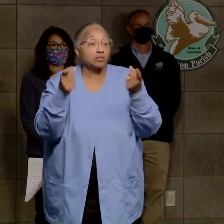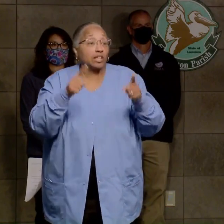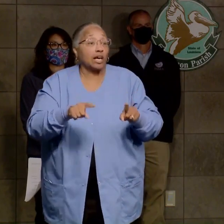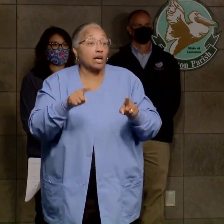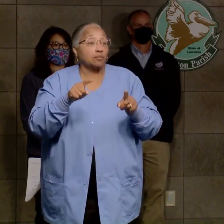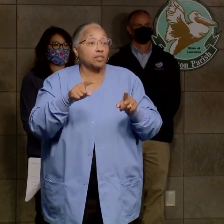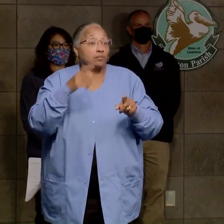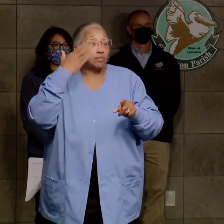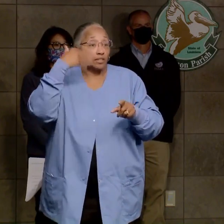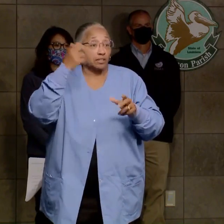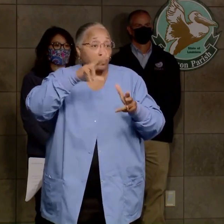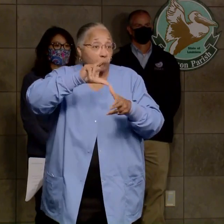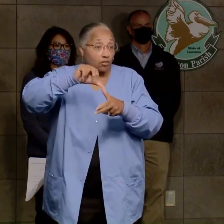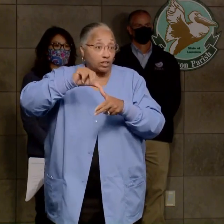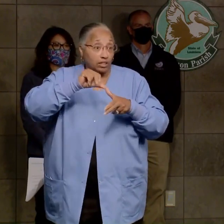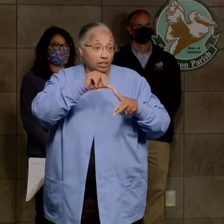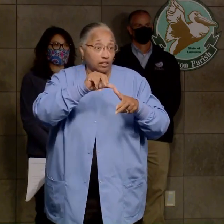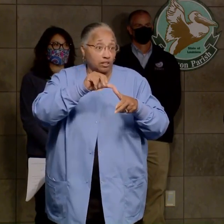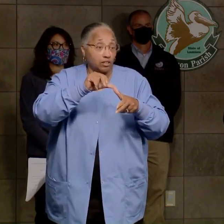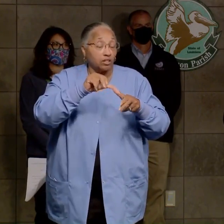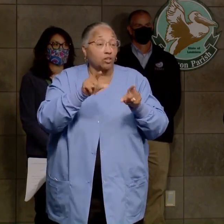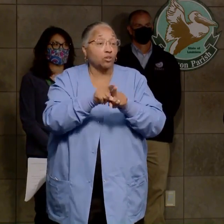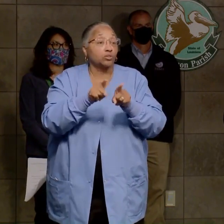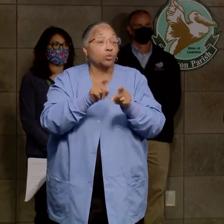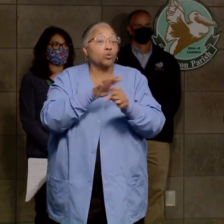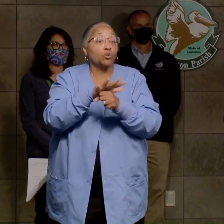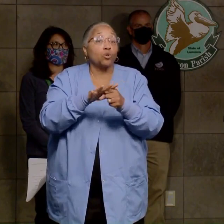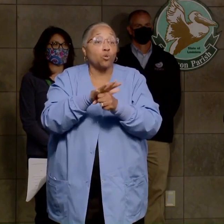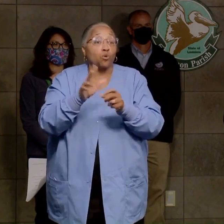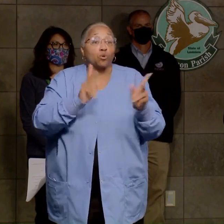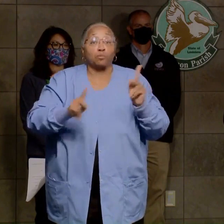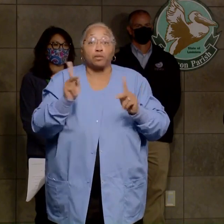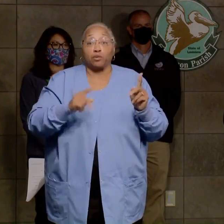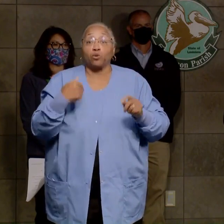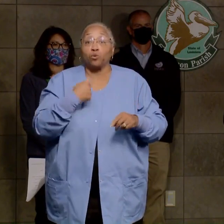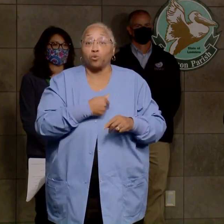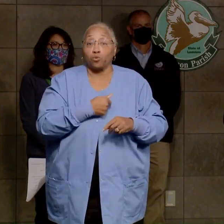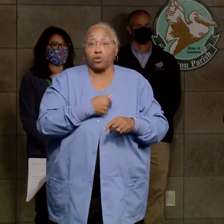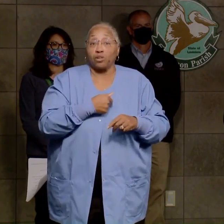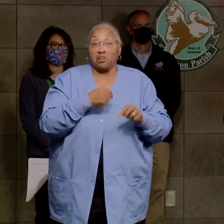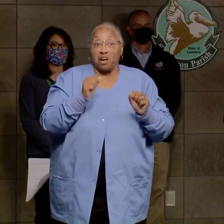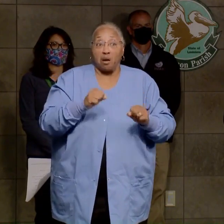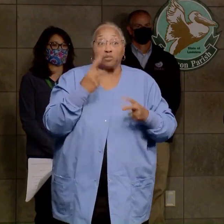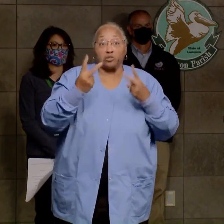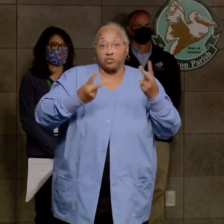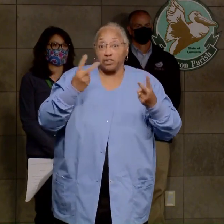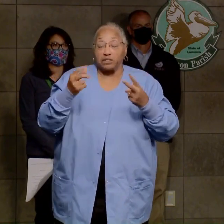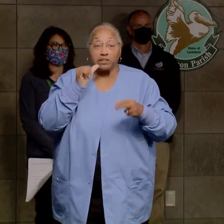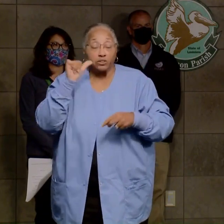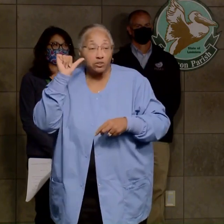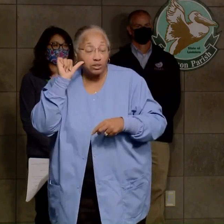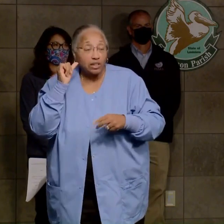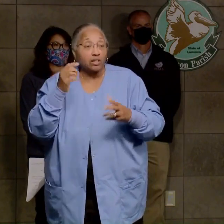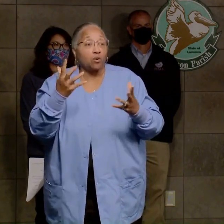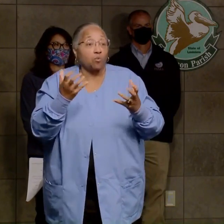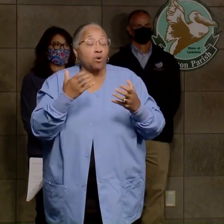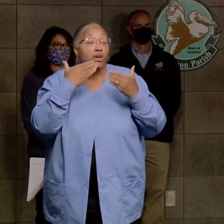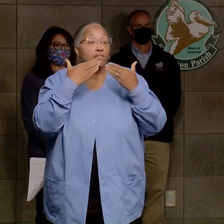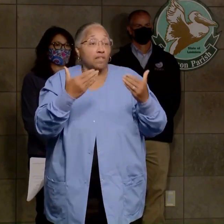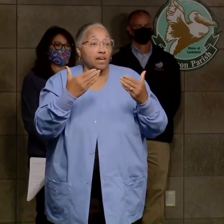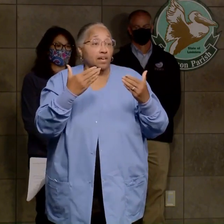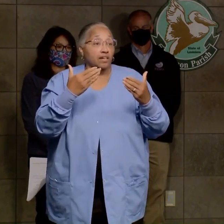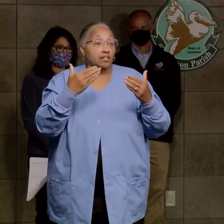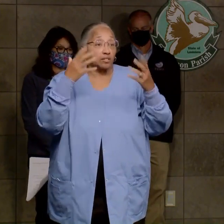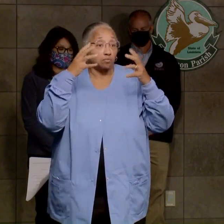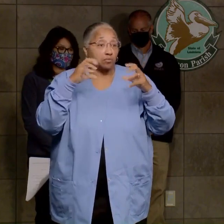elected officials. We were able to be in the area yesterday, and I want to thank President Cynthia Lee Shang for hosting